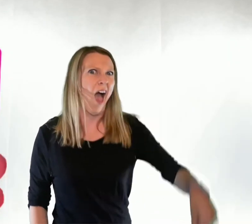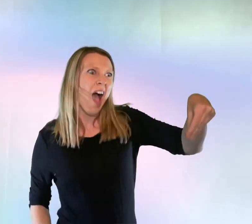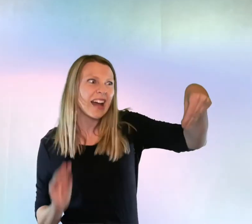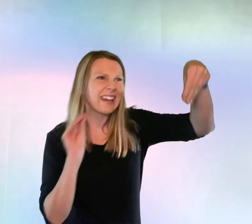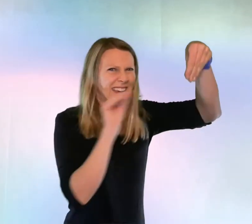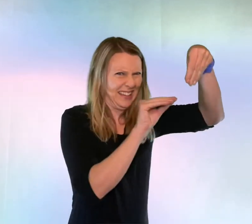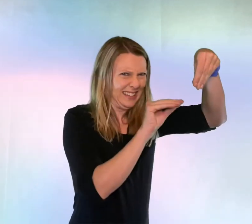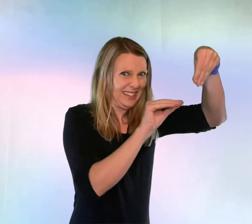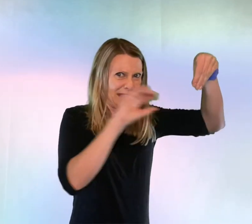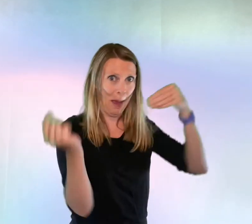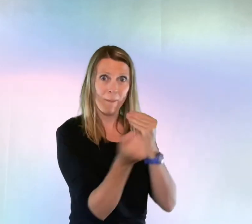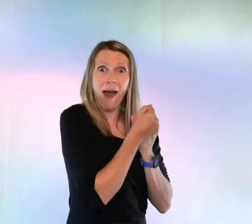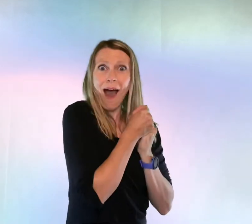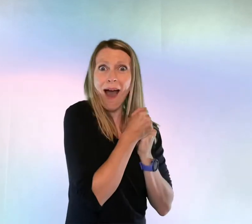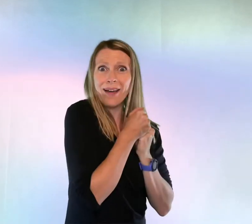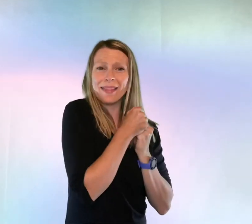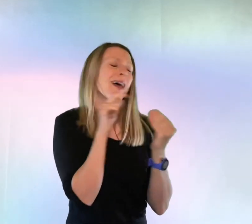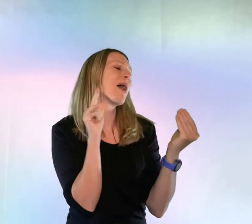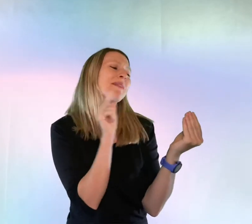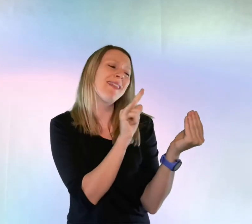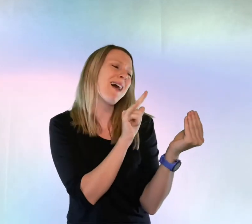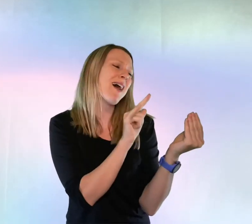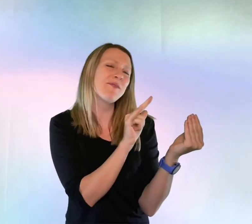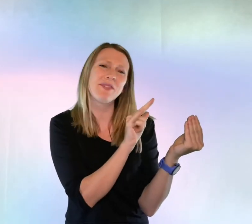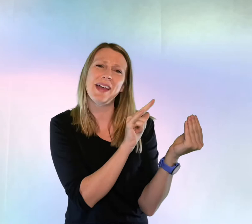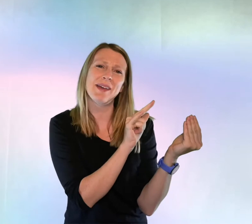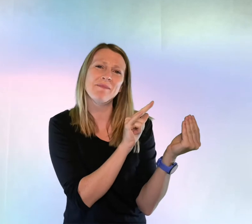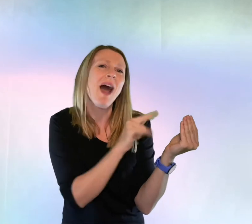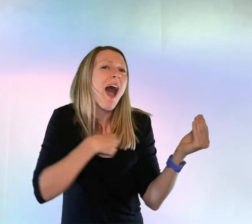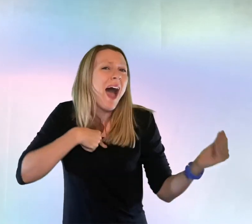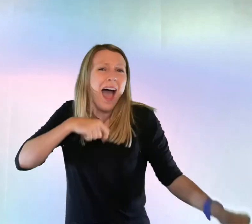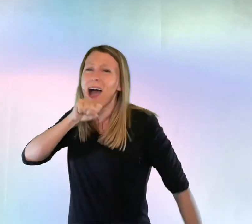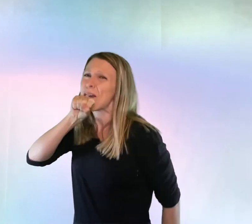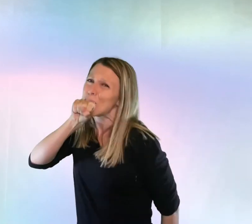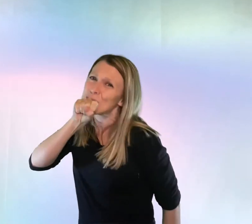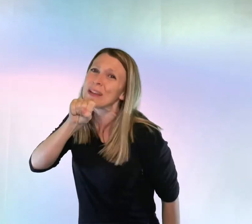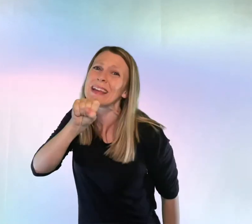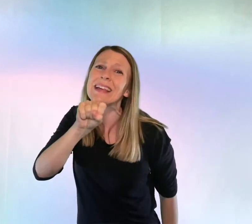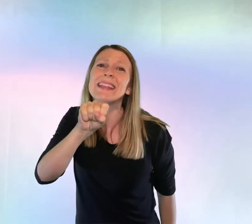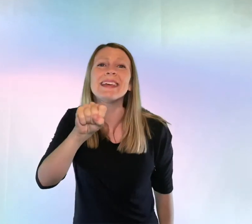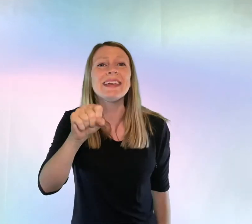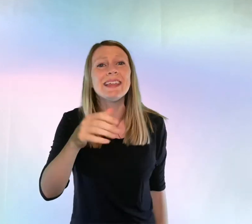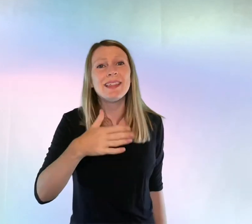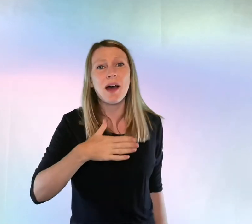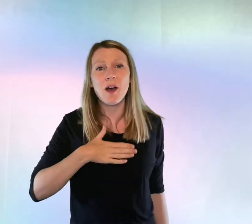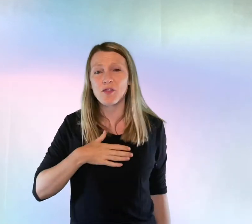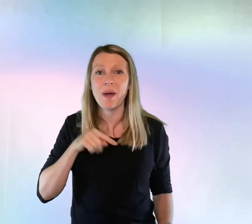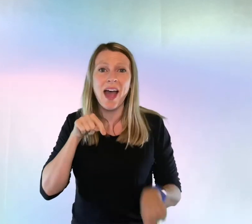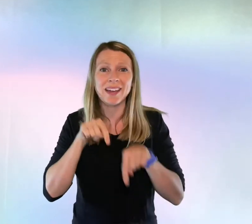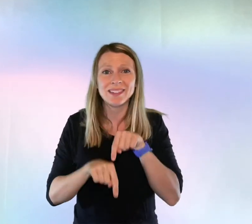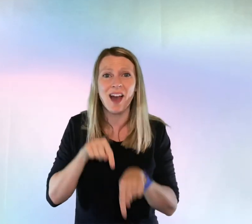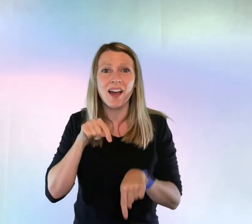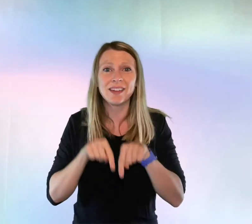Kiss them, hug them, love them. I really love my socks.